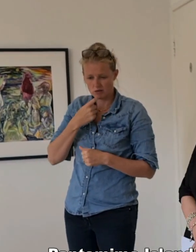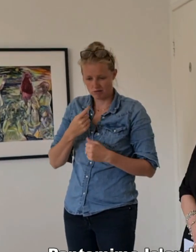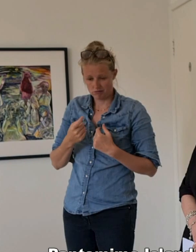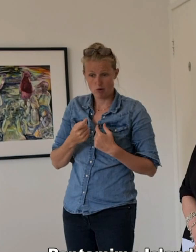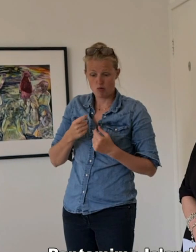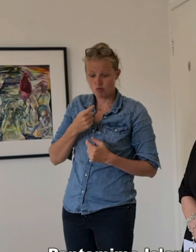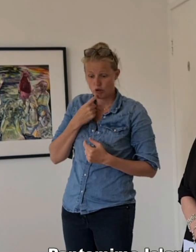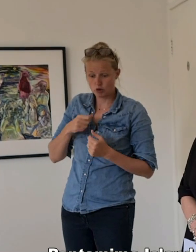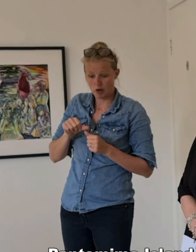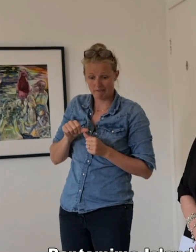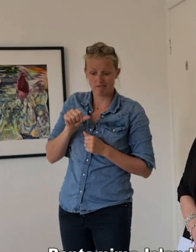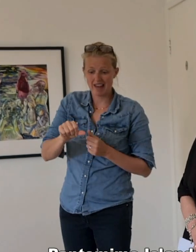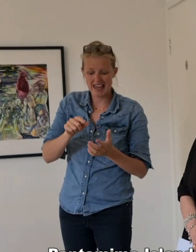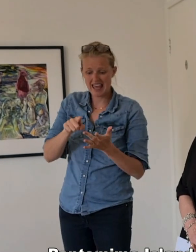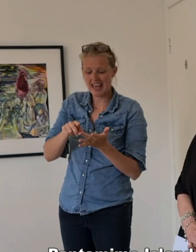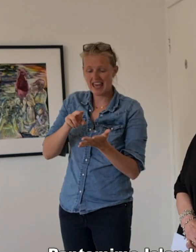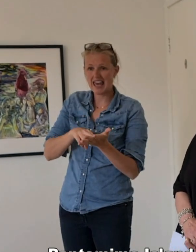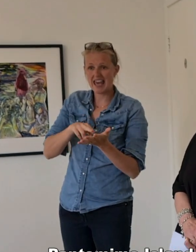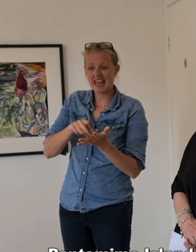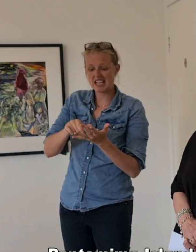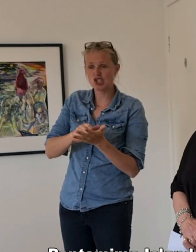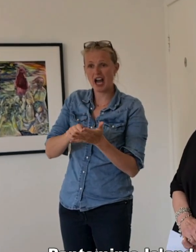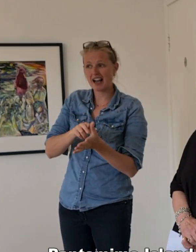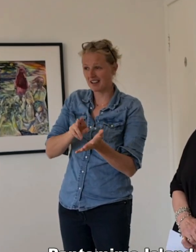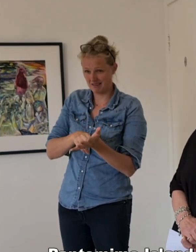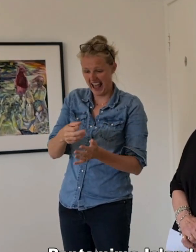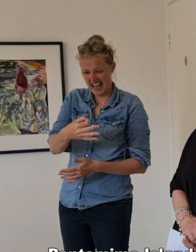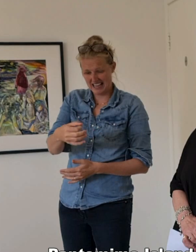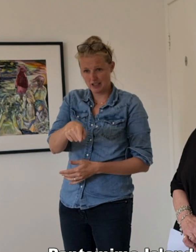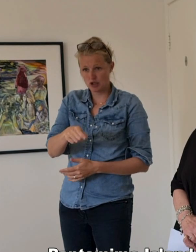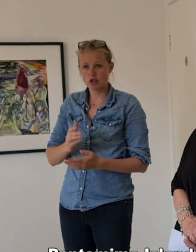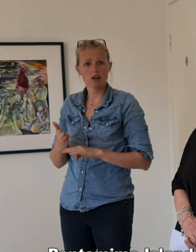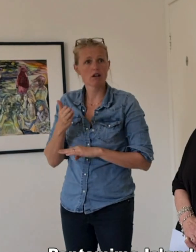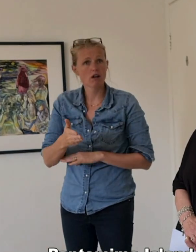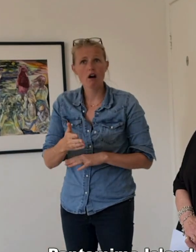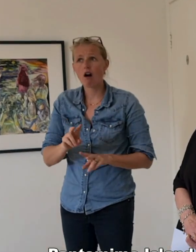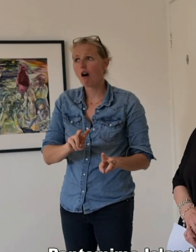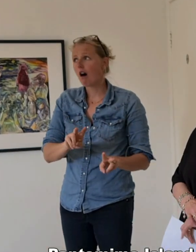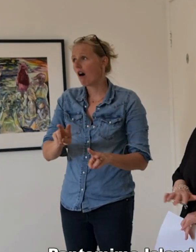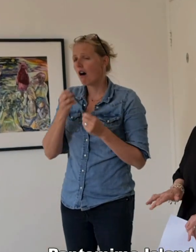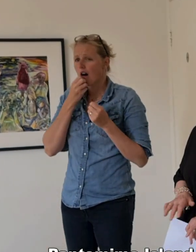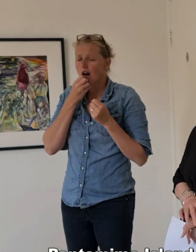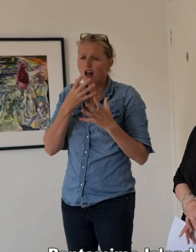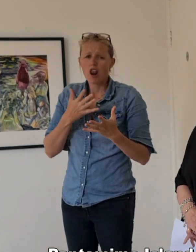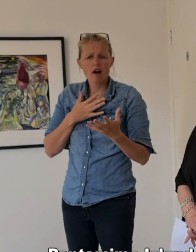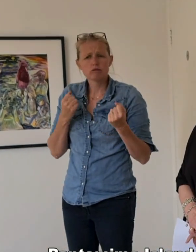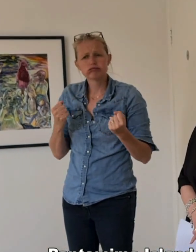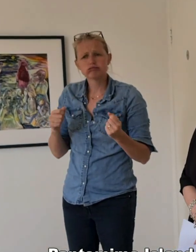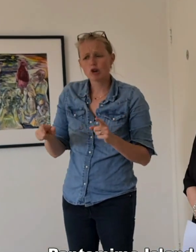little island called Inshlappen. And she fell in love with the whole place. She loved Roundstone and the community atmosphere of it.